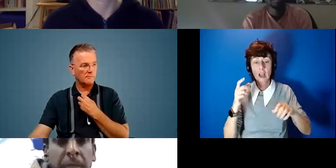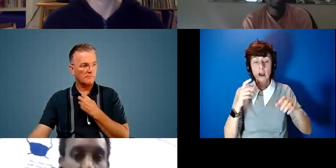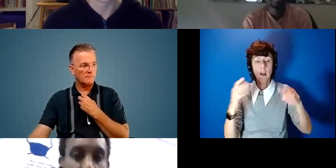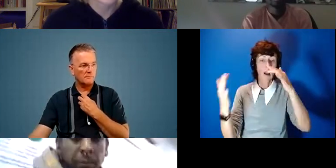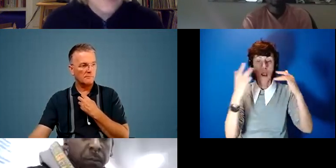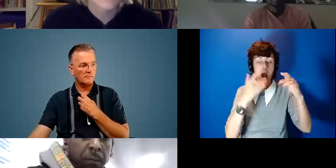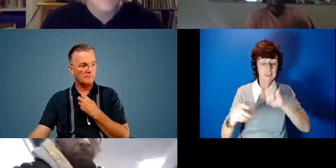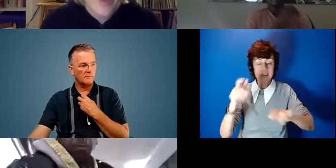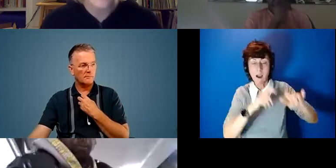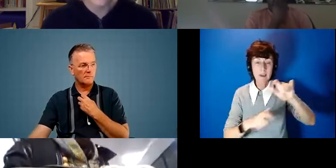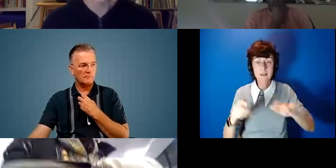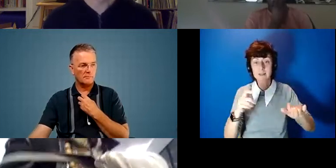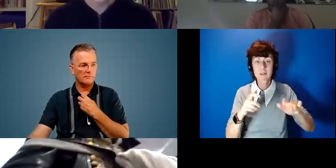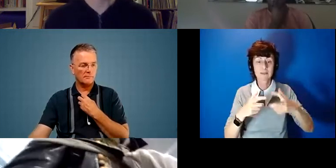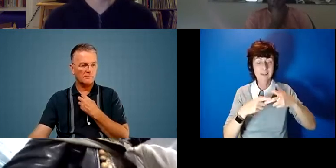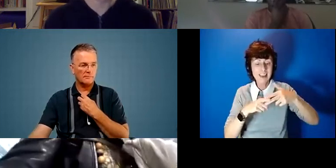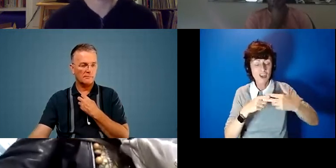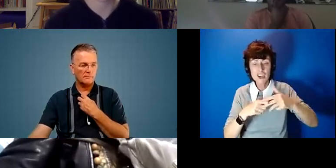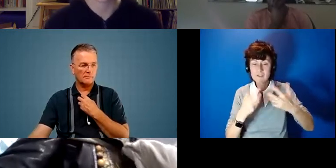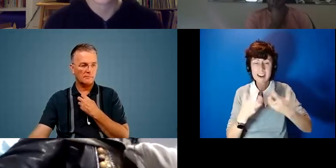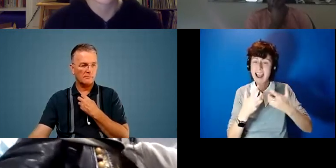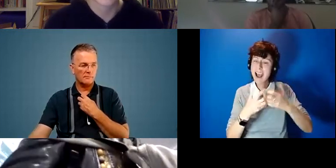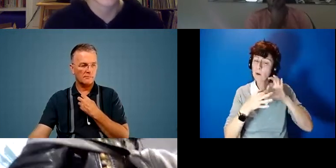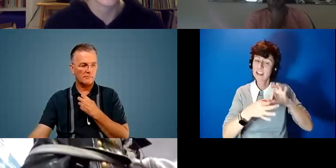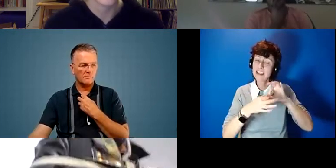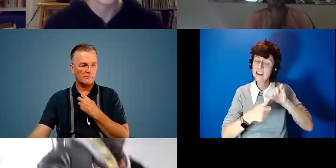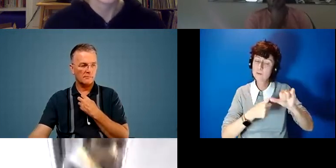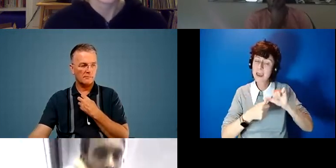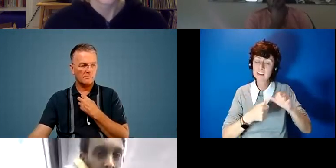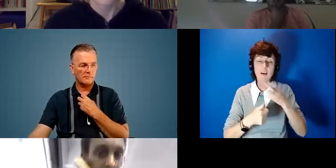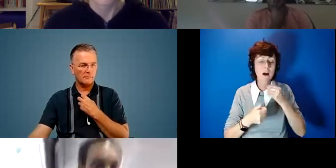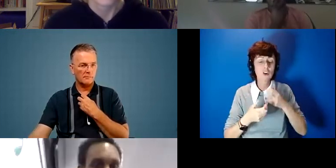can better collaborate with with artists and use the creative practice better